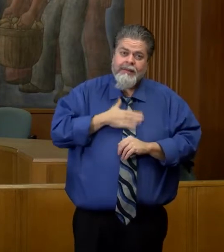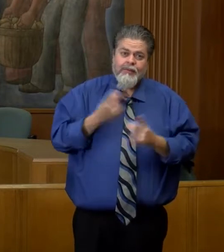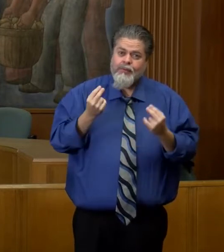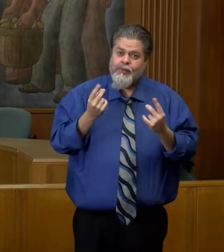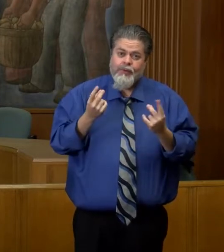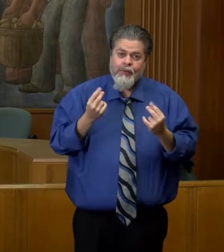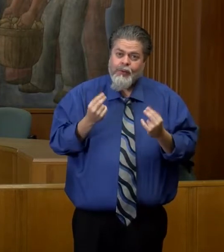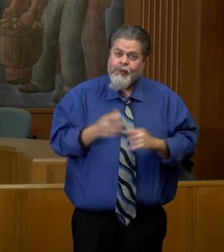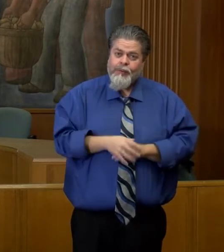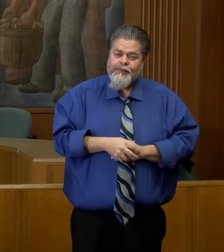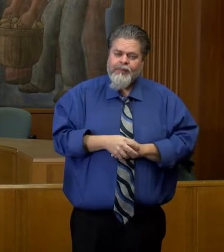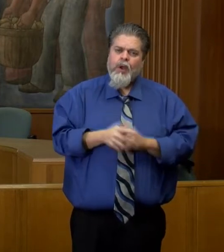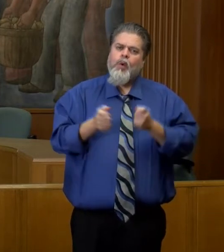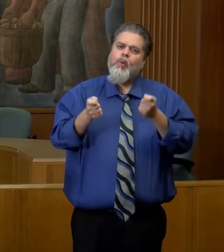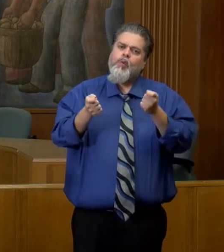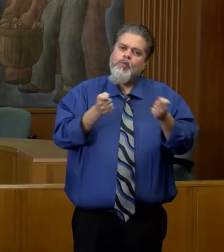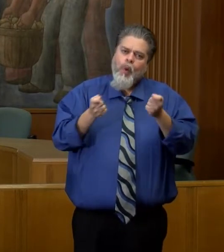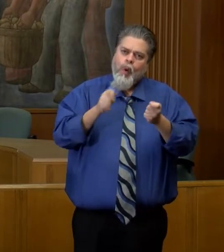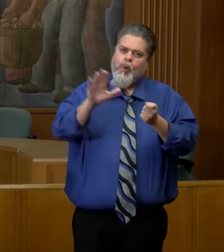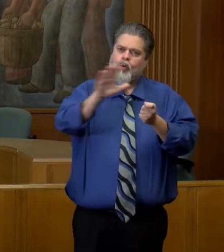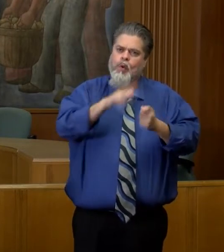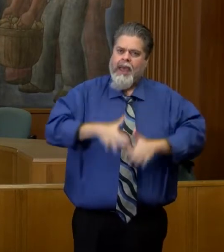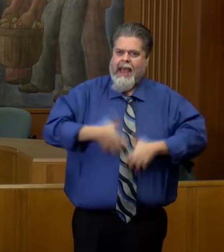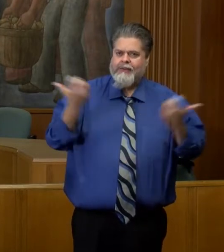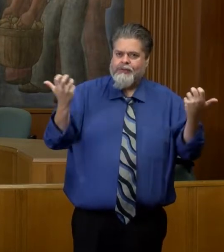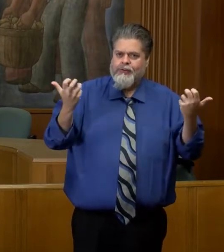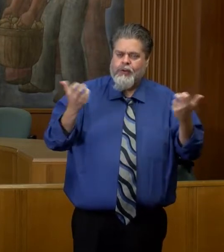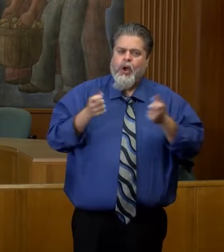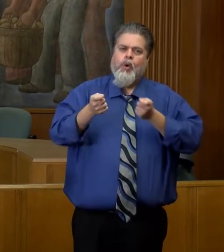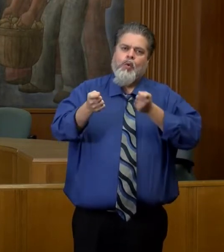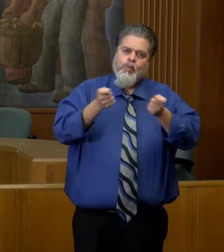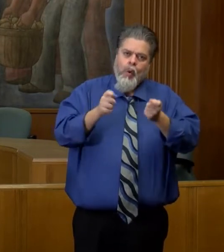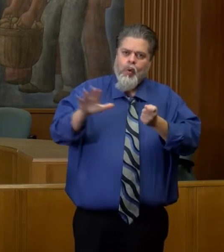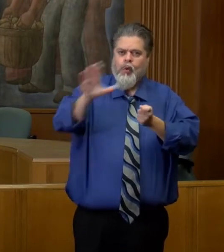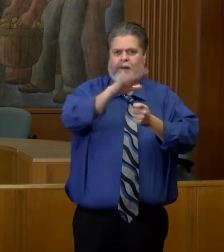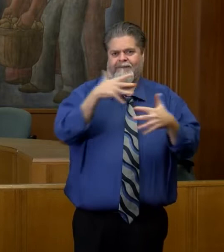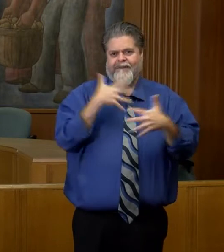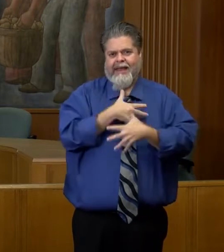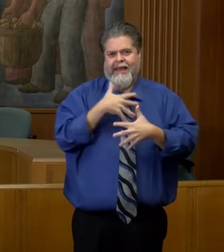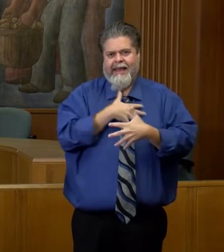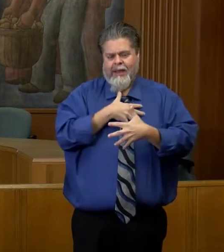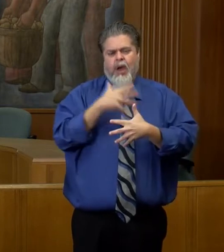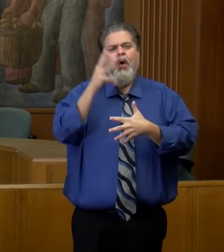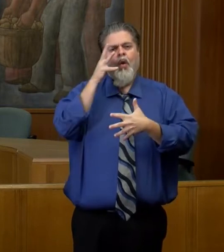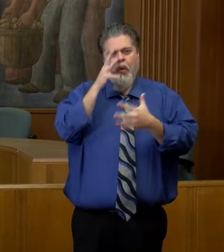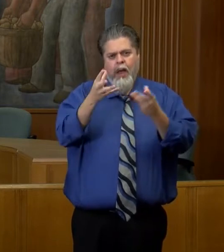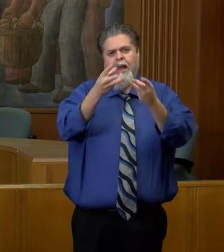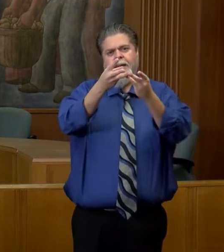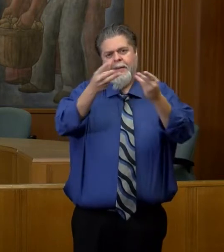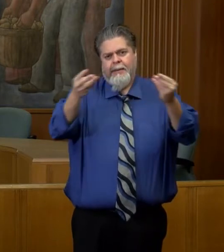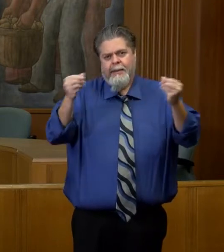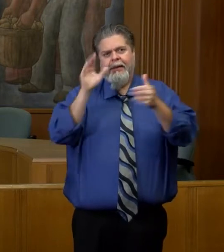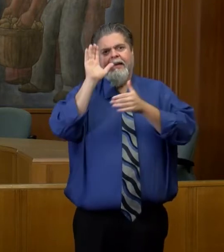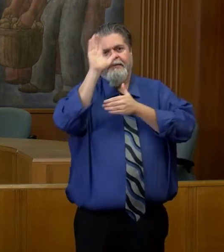is try to control that anger and that fear. We will get on the other side of this,